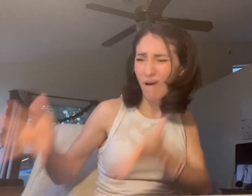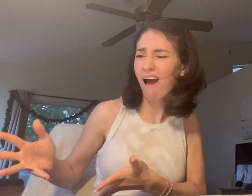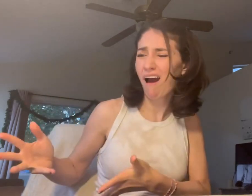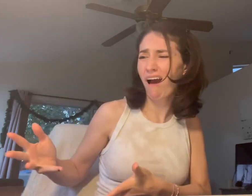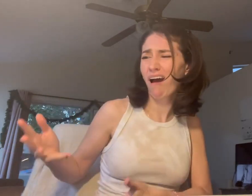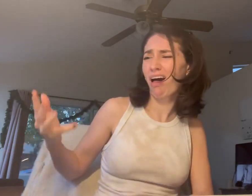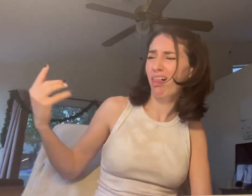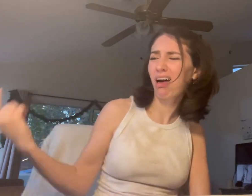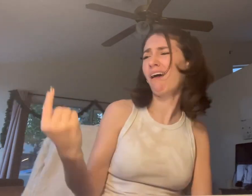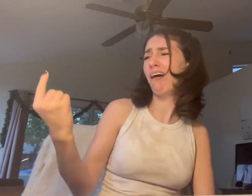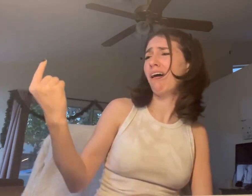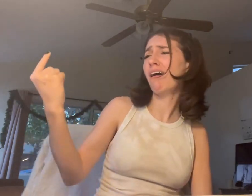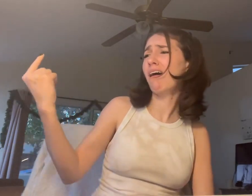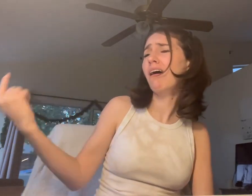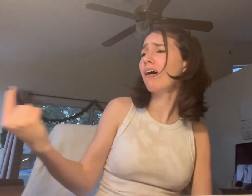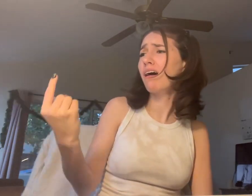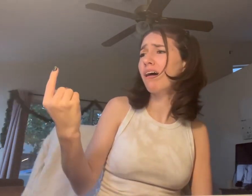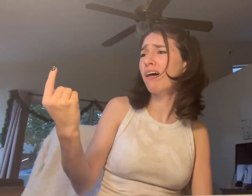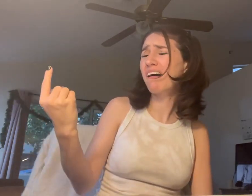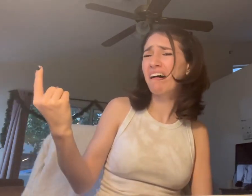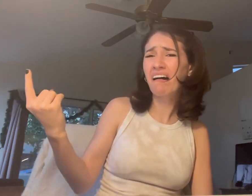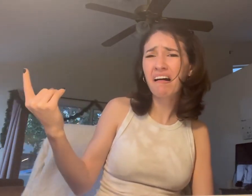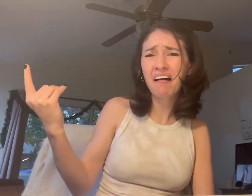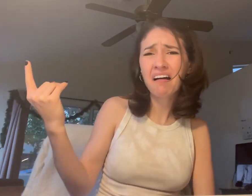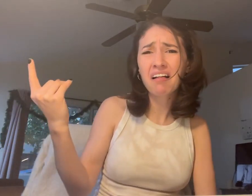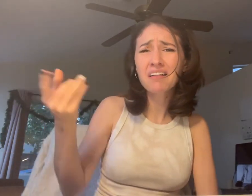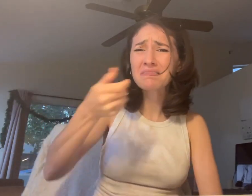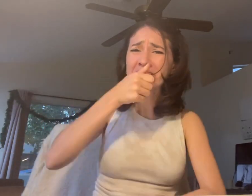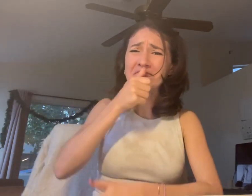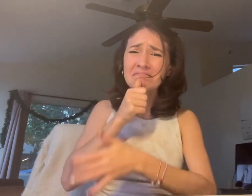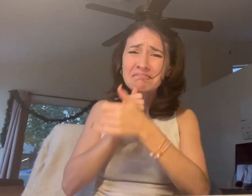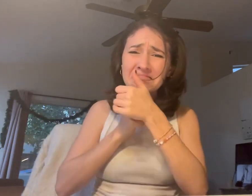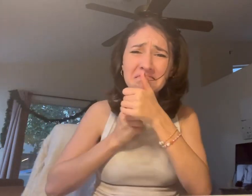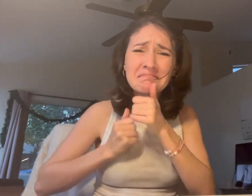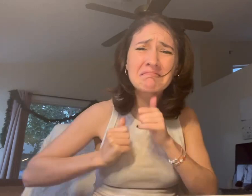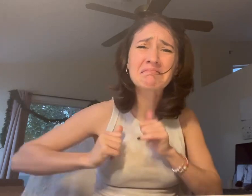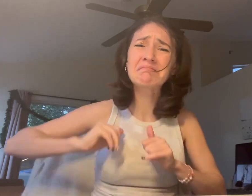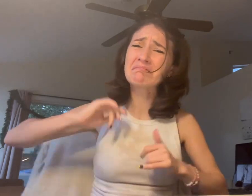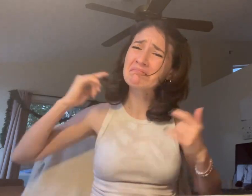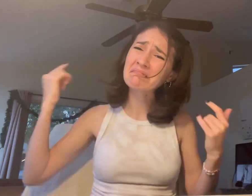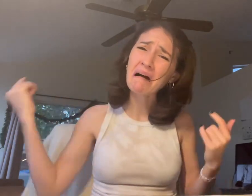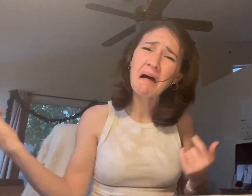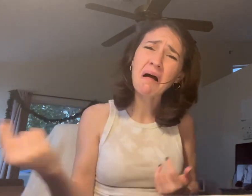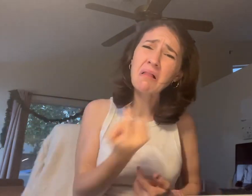And there in the wilderness with her son, alone, with very little provision,